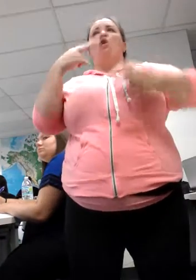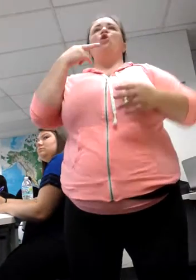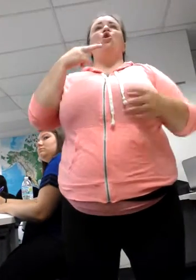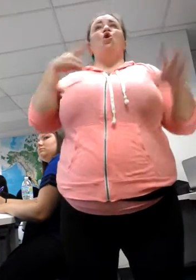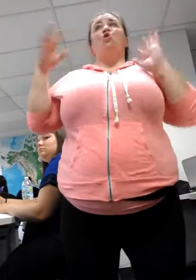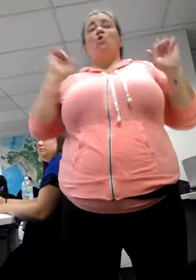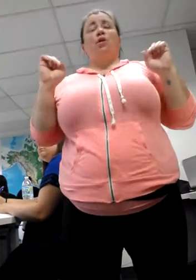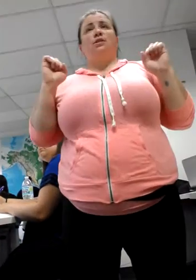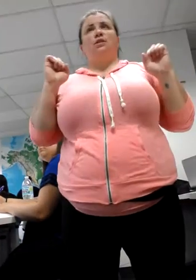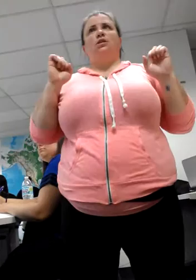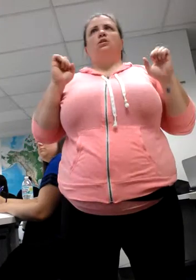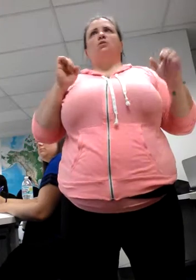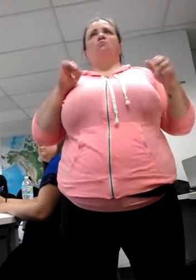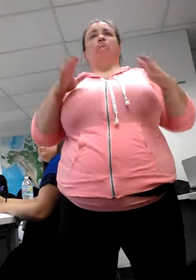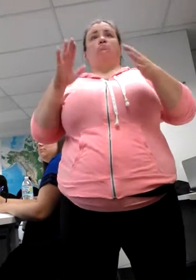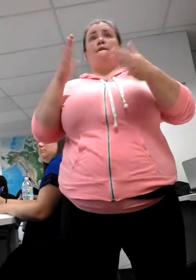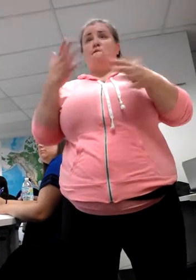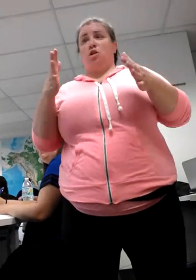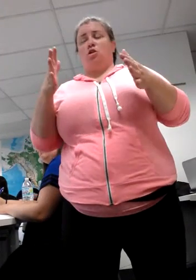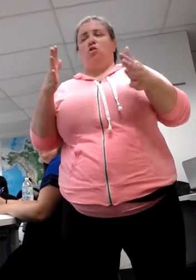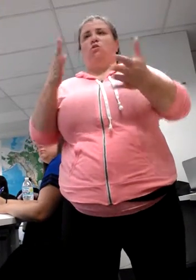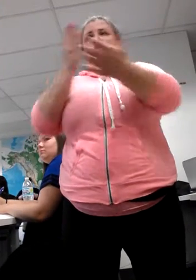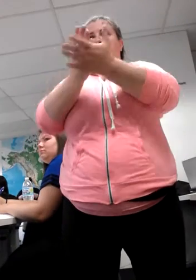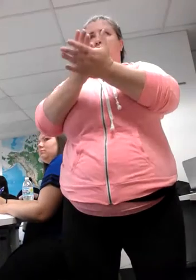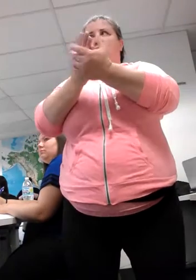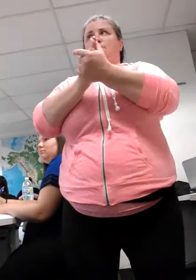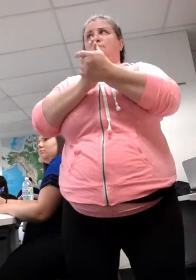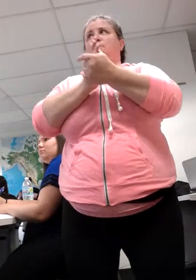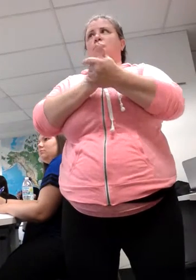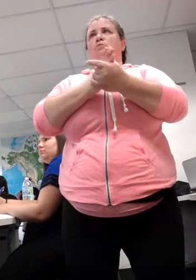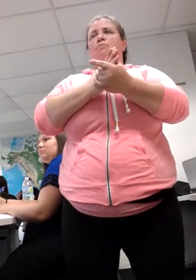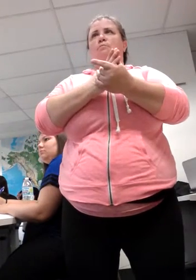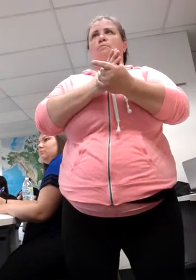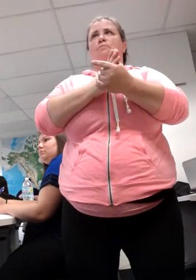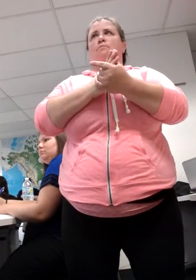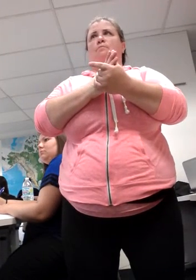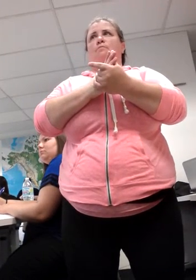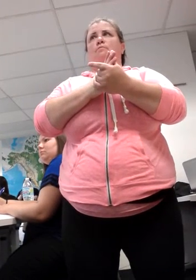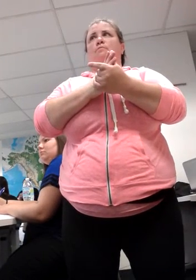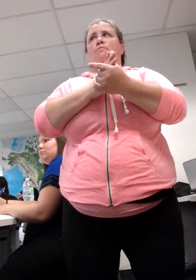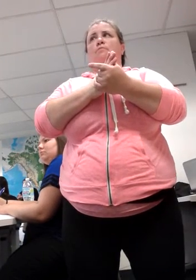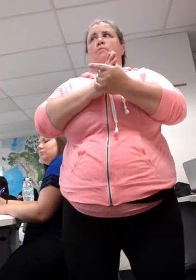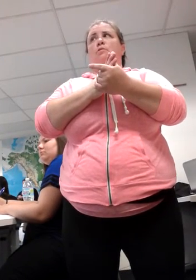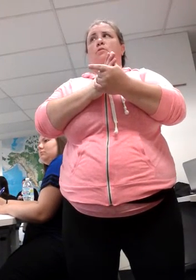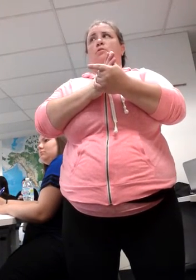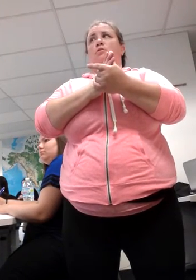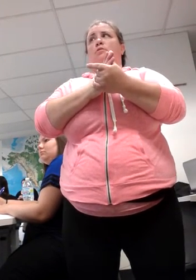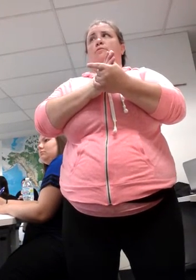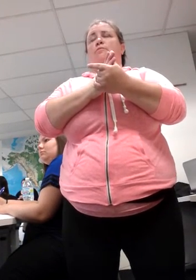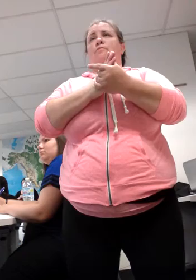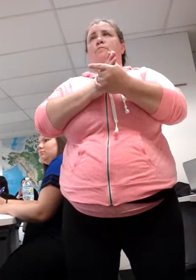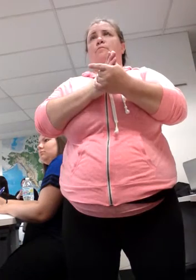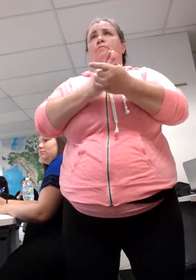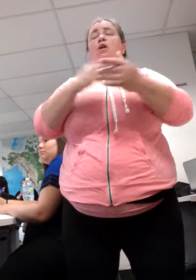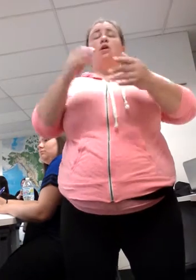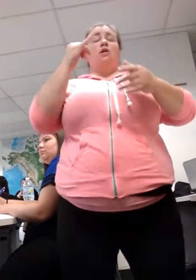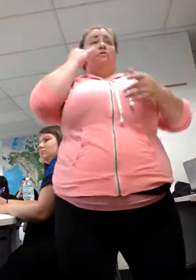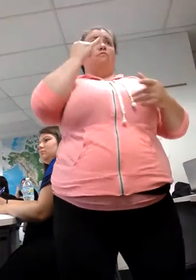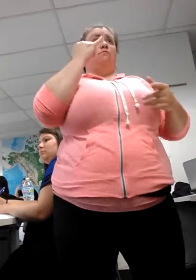Most of the time when you're going from ASL into spoken English, the camera is not on you. The camera is on the